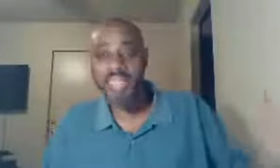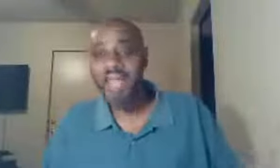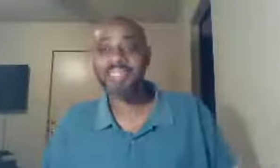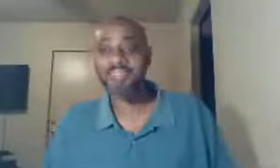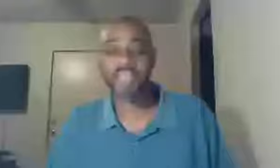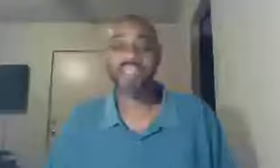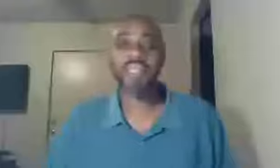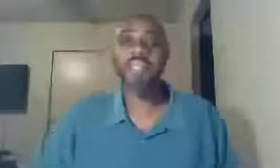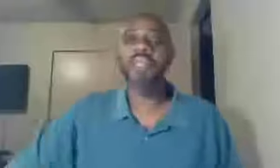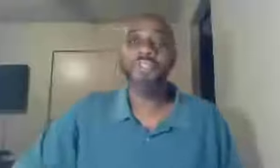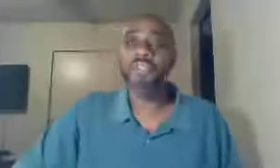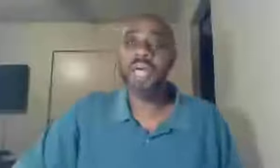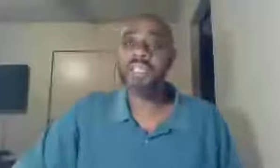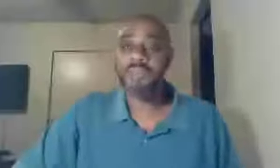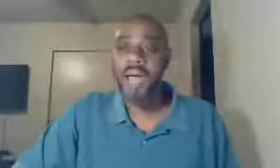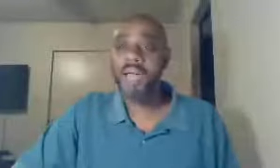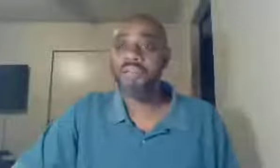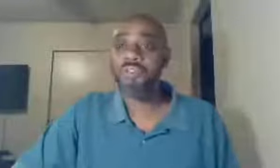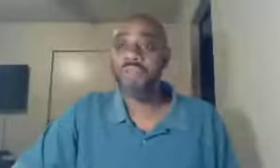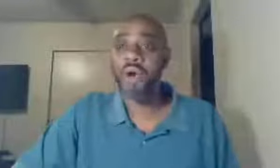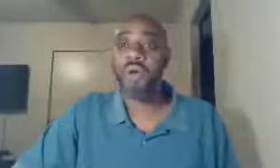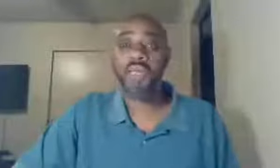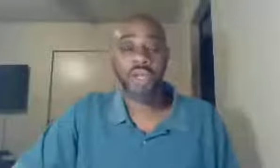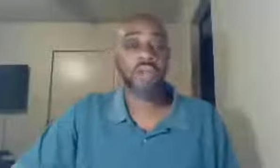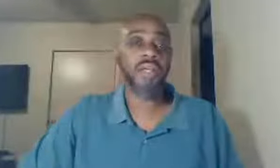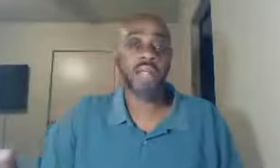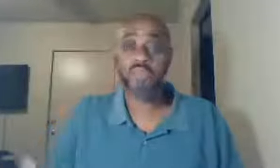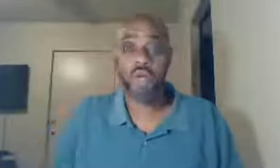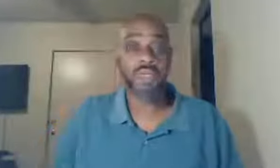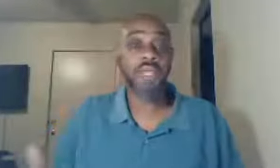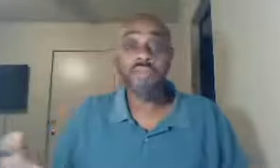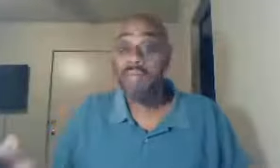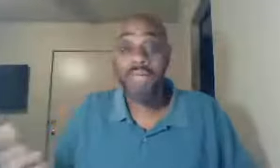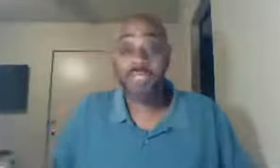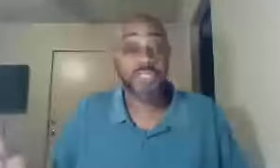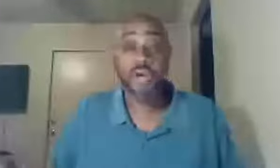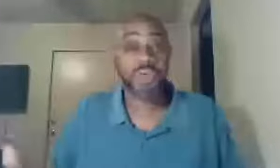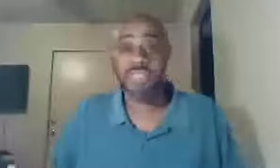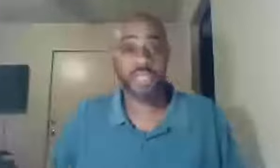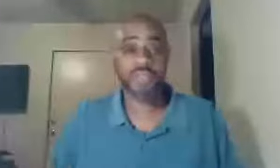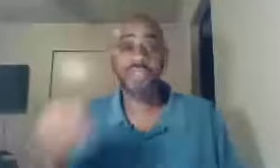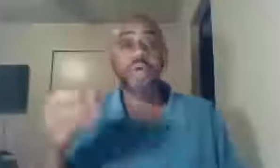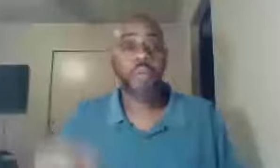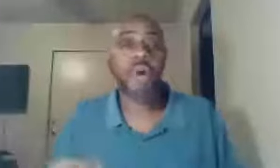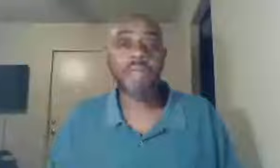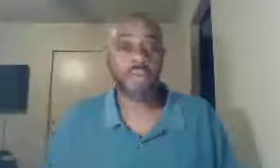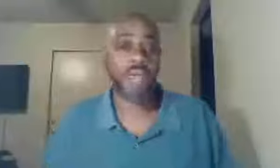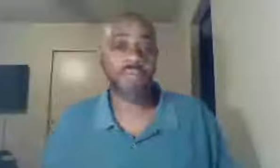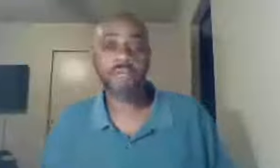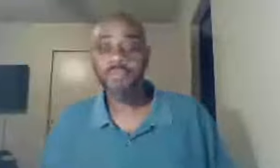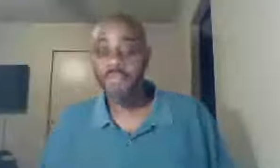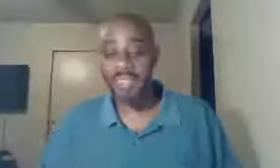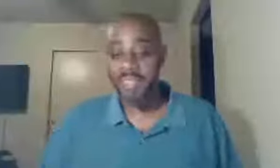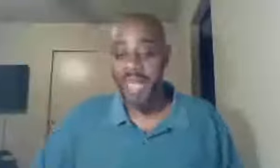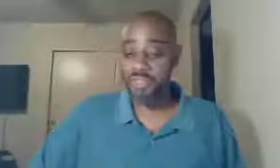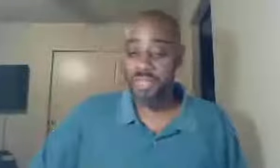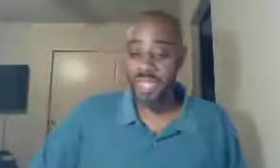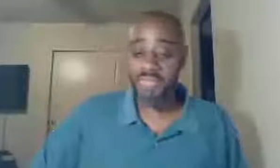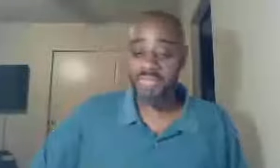not suggesting, do not aspire, to know, and learn God's word, that makes no sense, whatsoever, that is not, to give us,